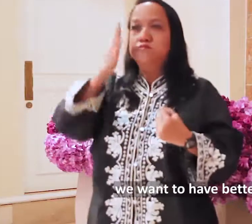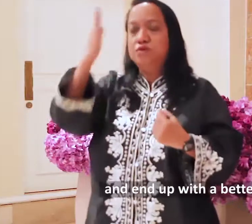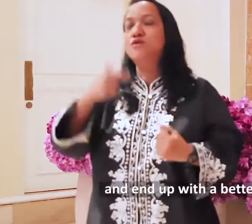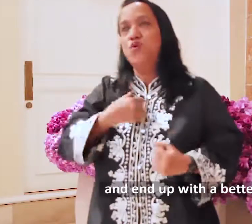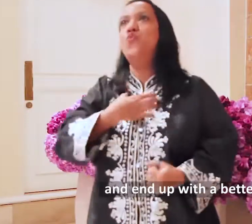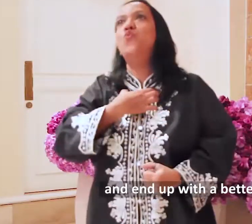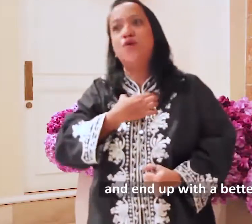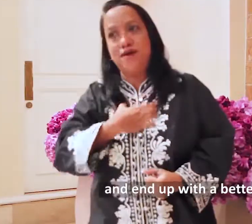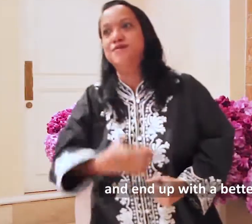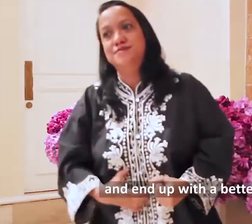and have a better society.